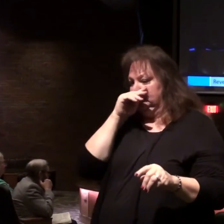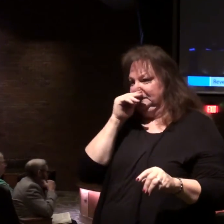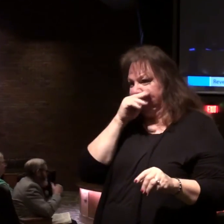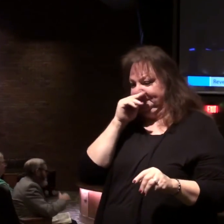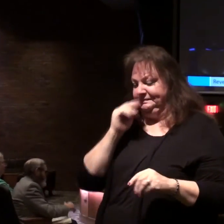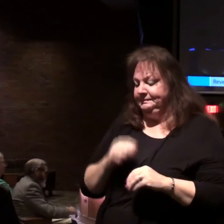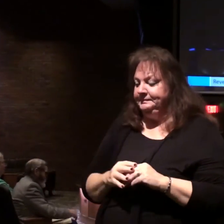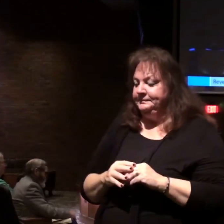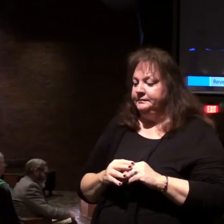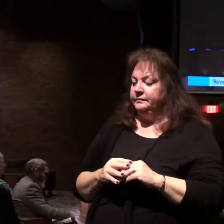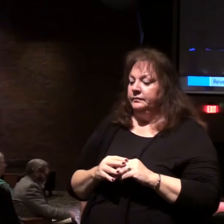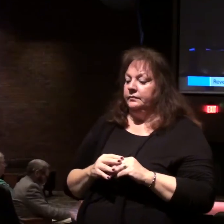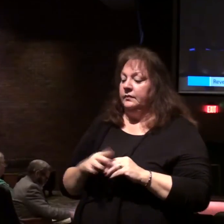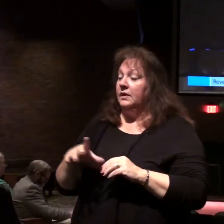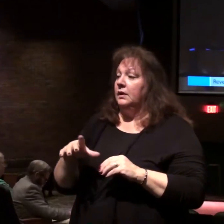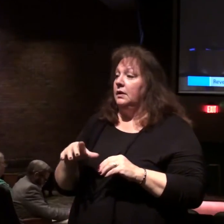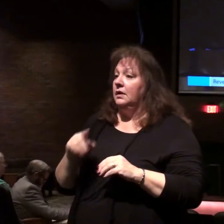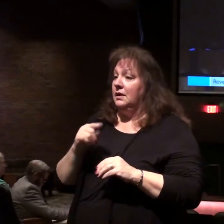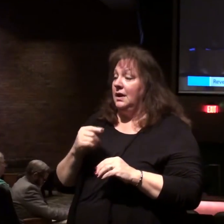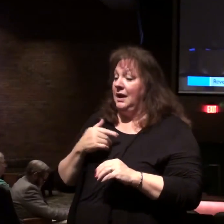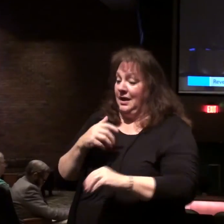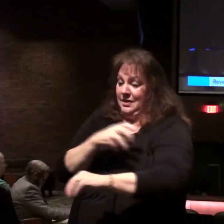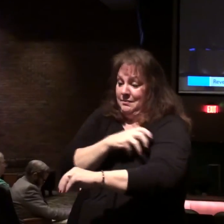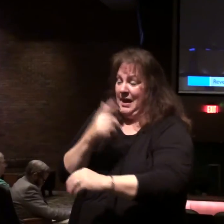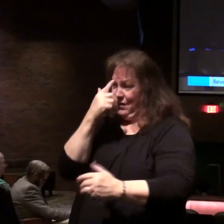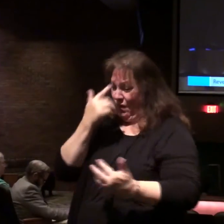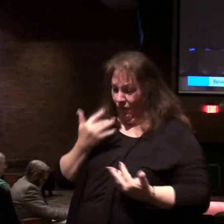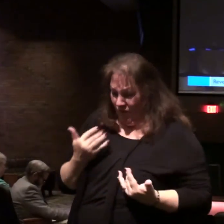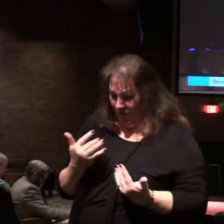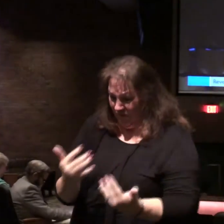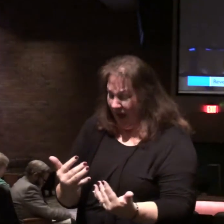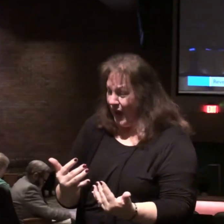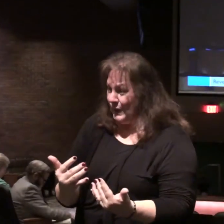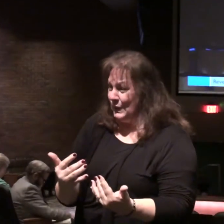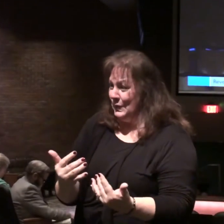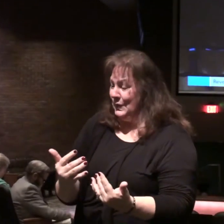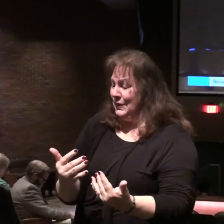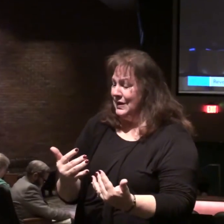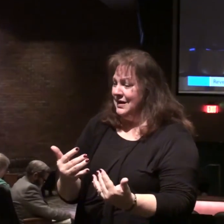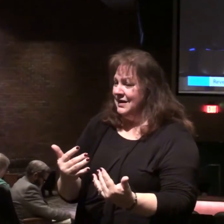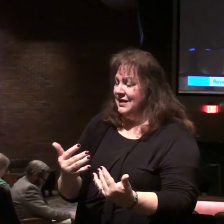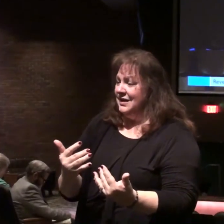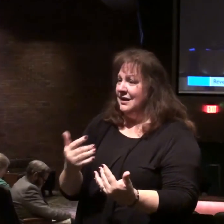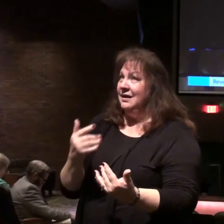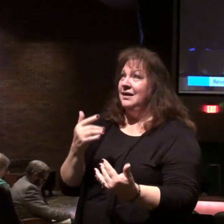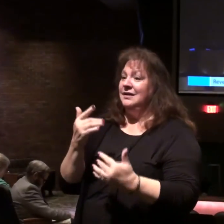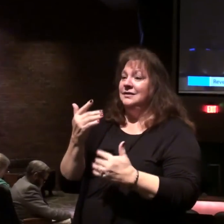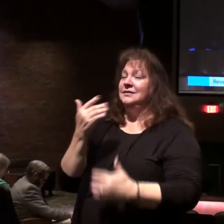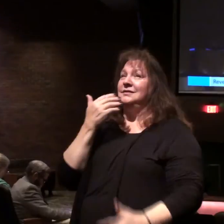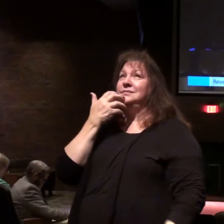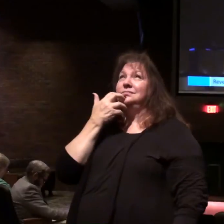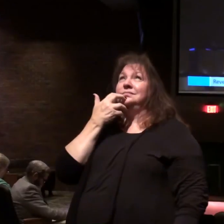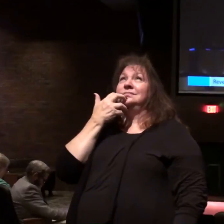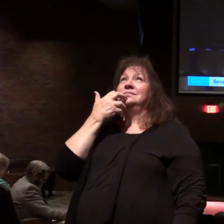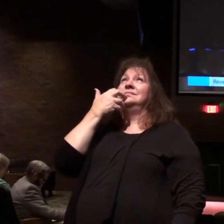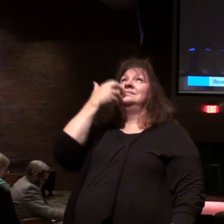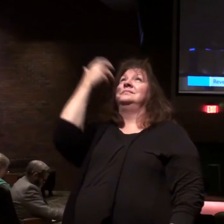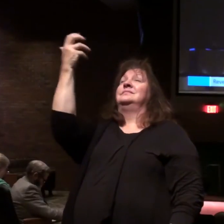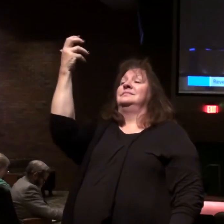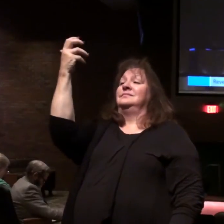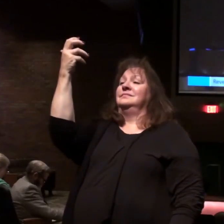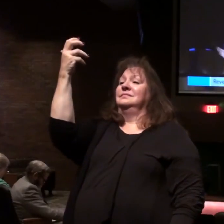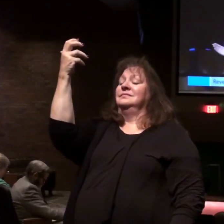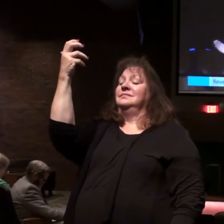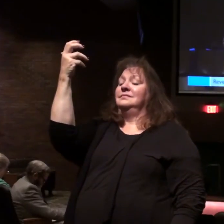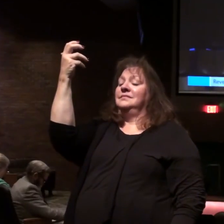is associated with it. Another angel, one who had the power over fire, came out of the altar. And he called with a loud voice to him who had the